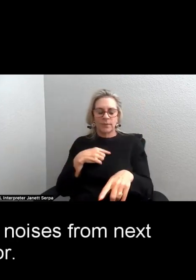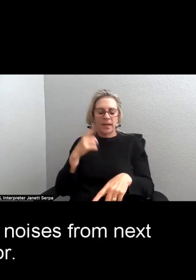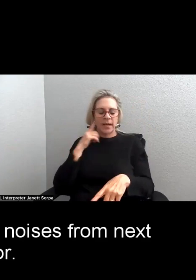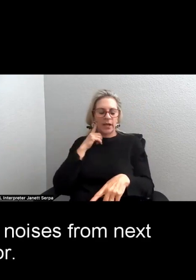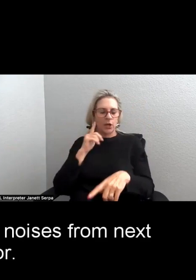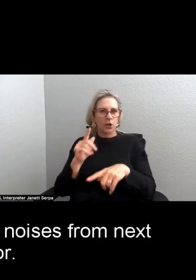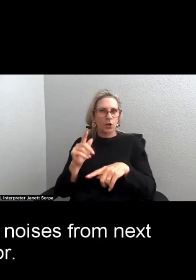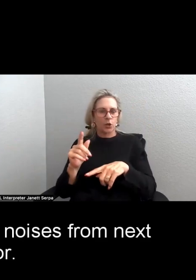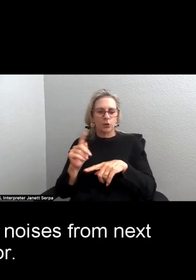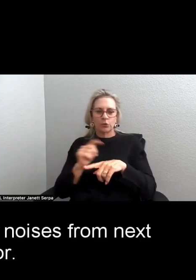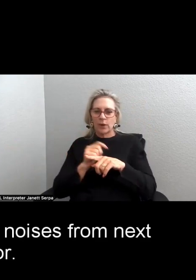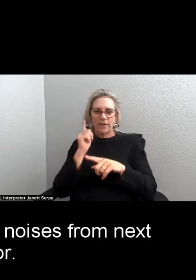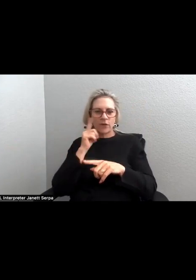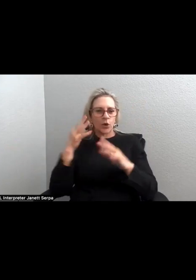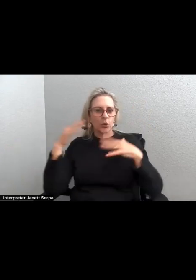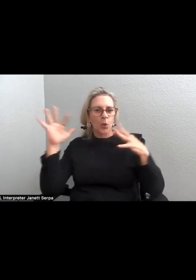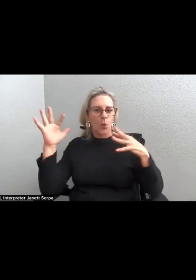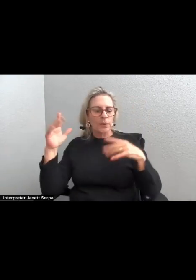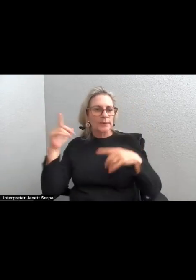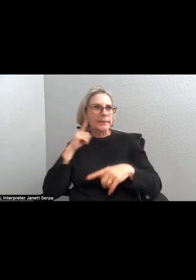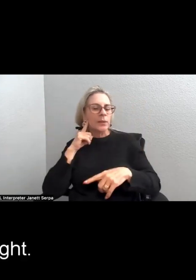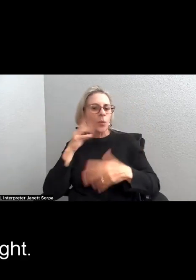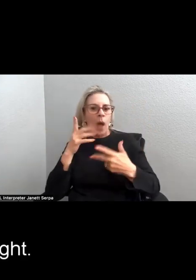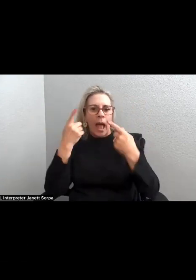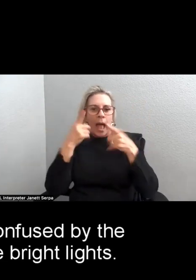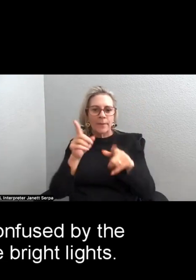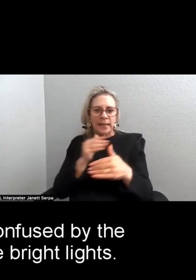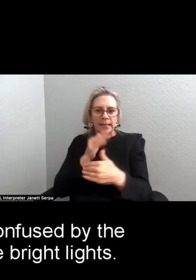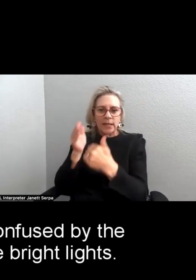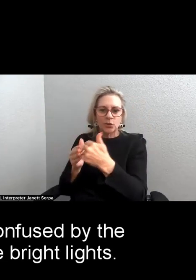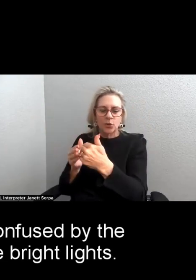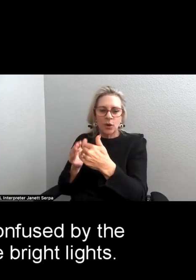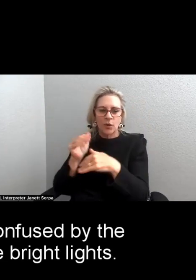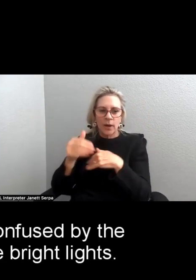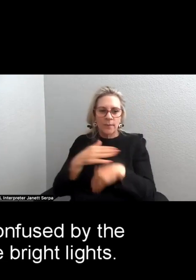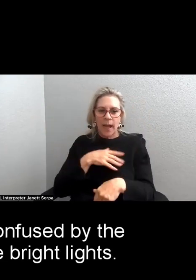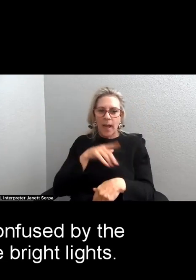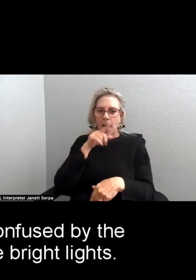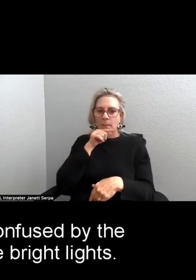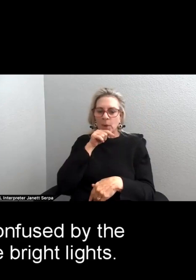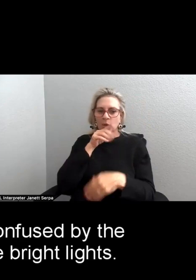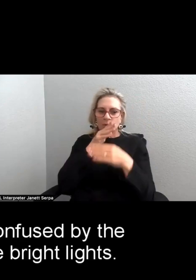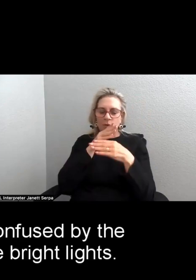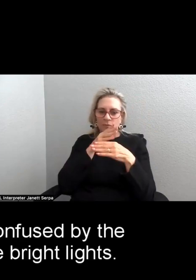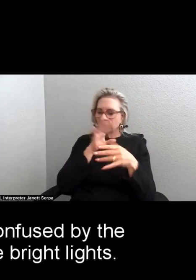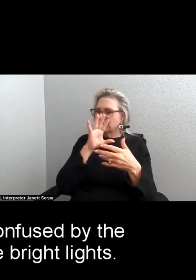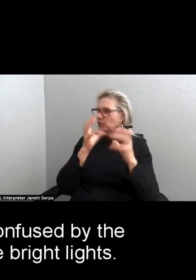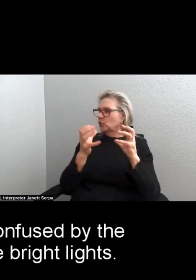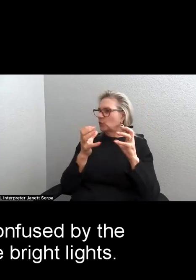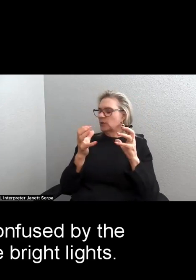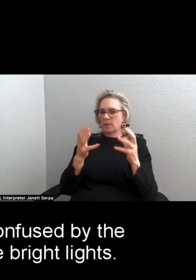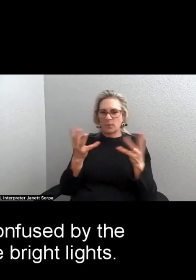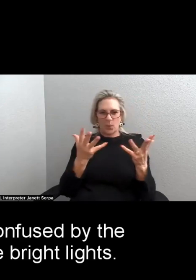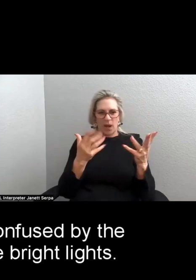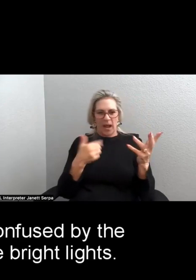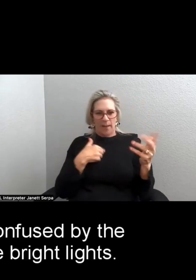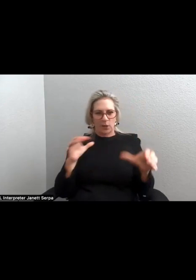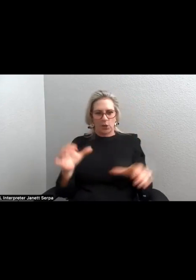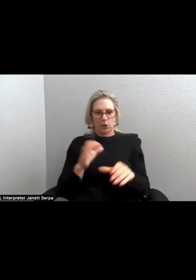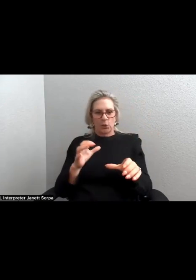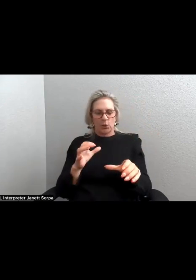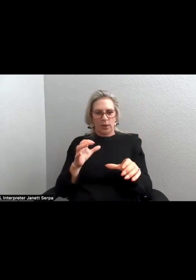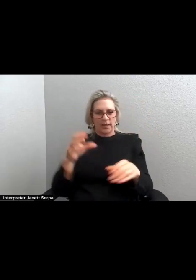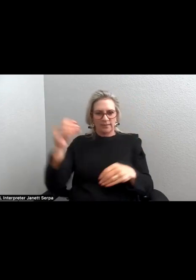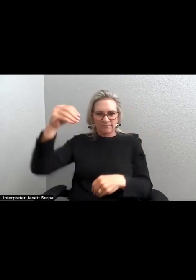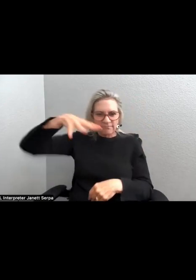for noises from next door. All night my bird is still, confused by the activity and the bright lights.